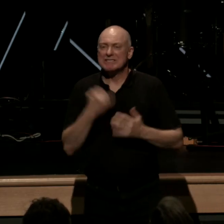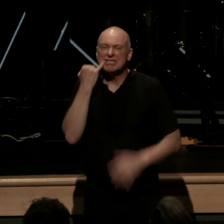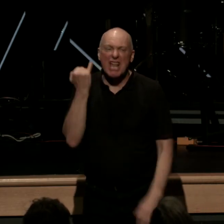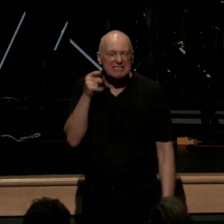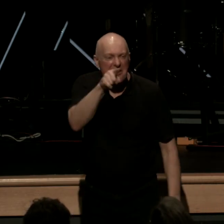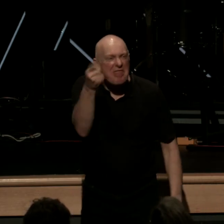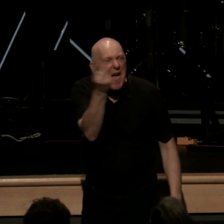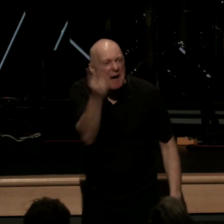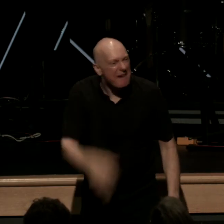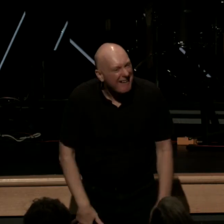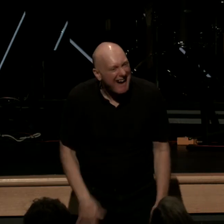part of me right because